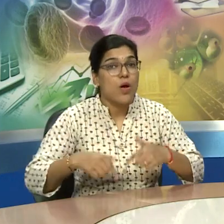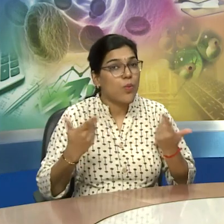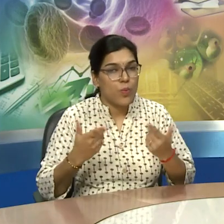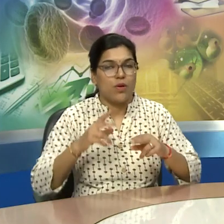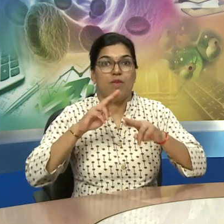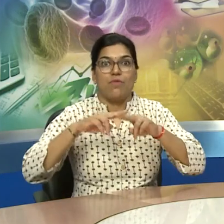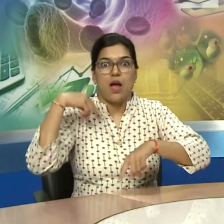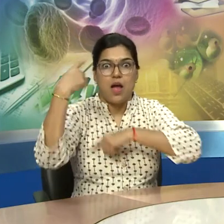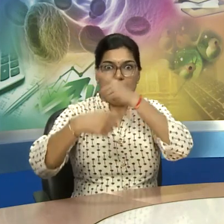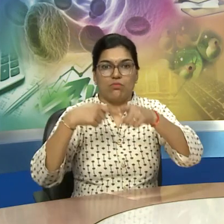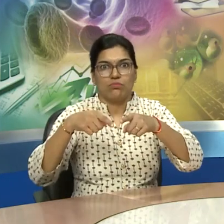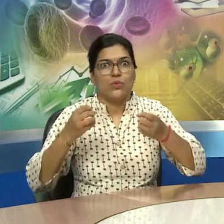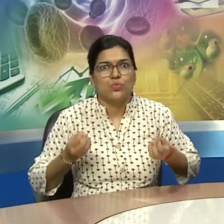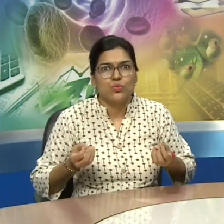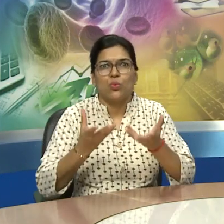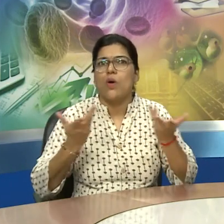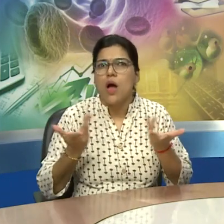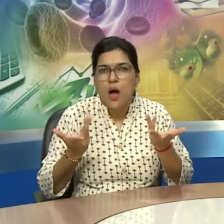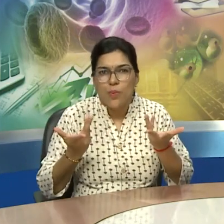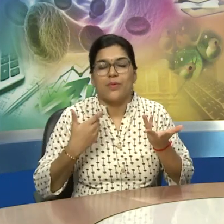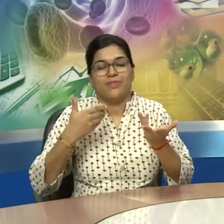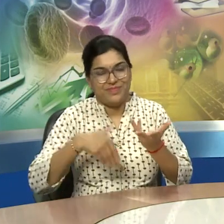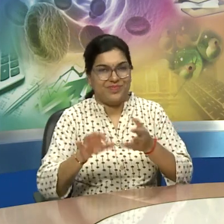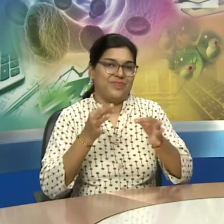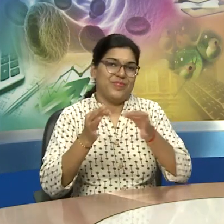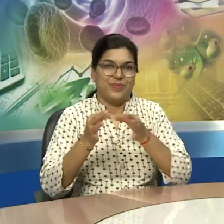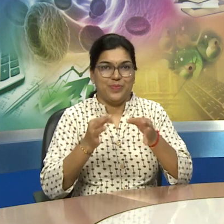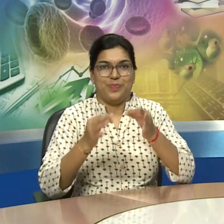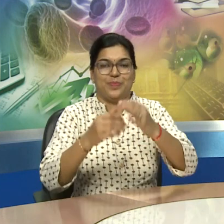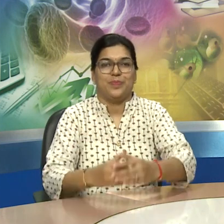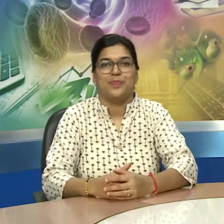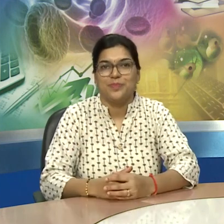now from here we will be talking about beginning of industrialization